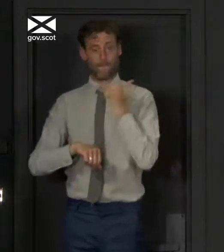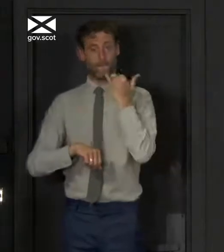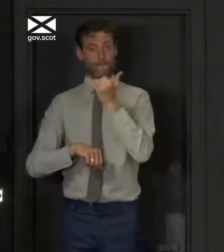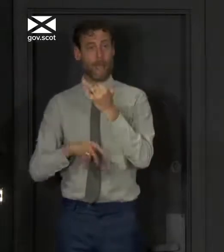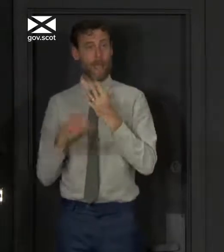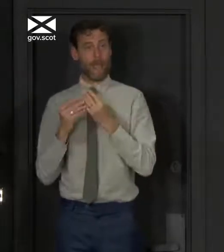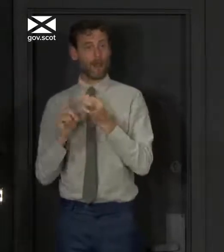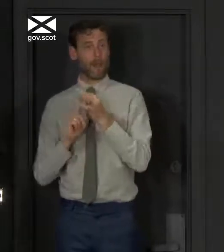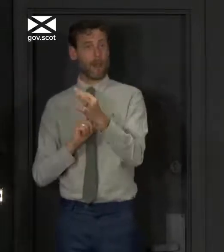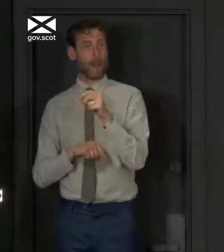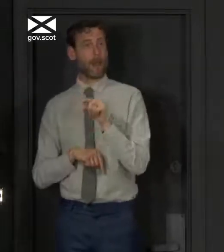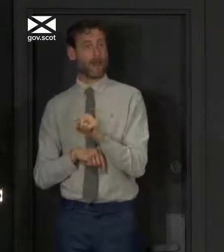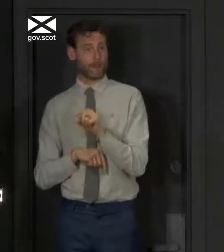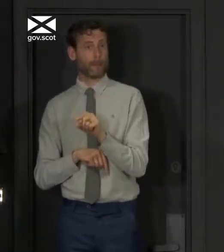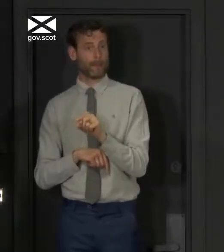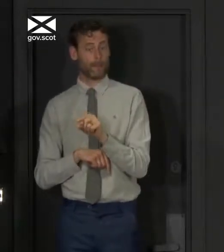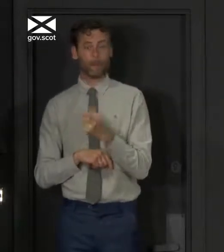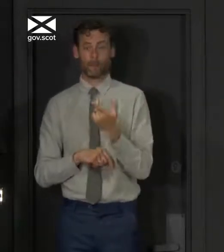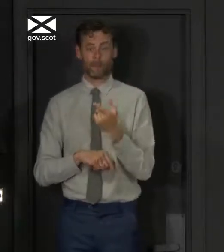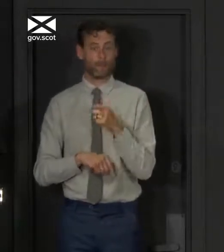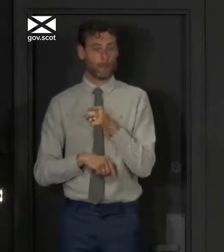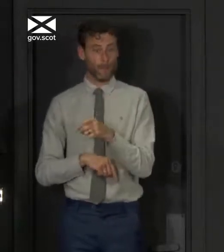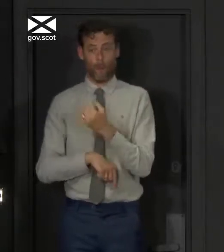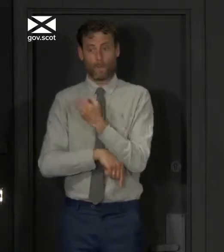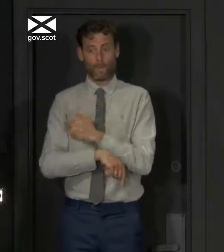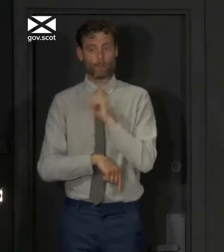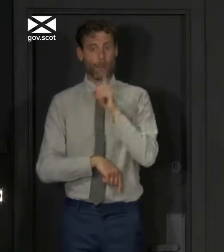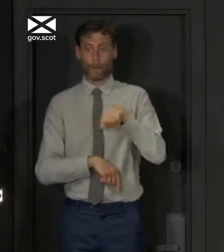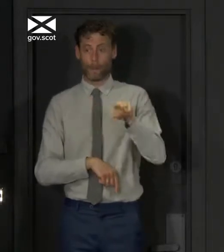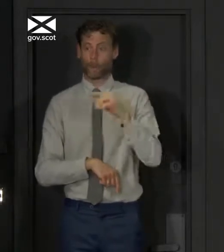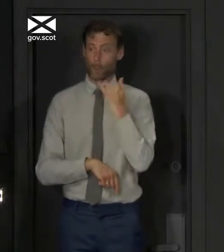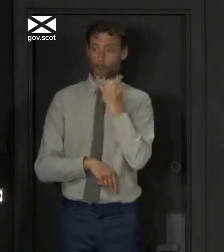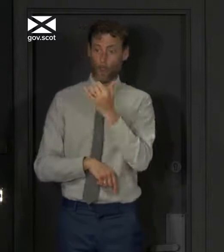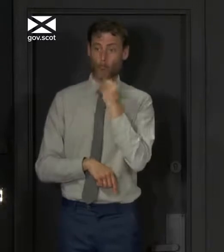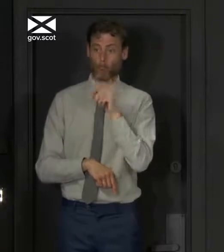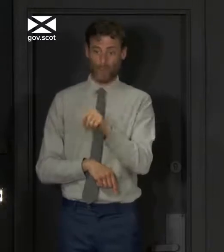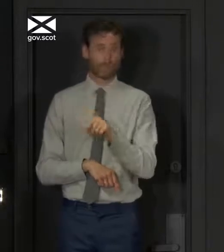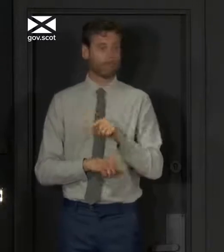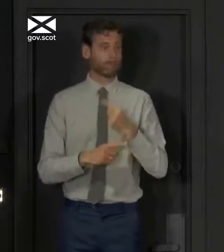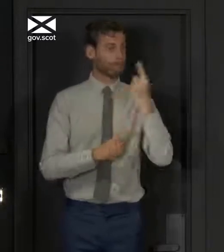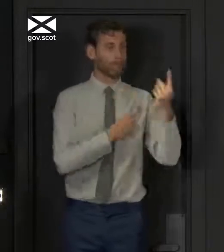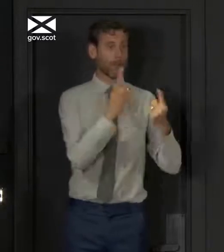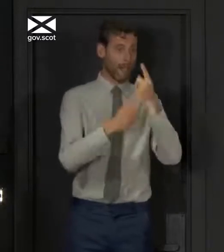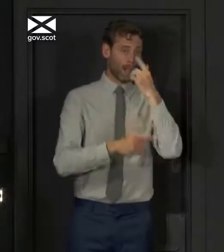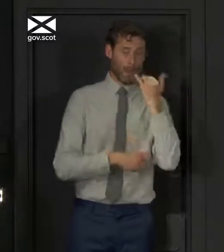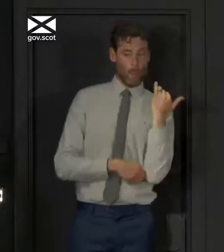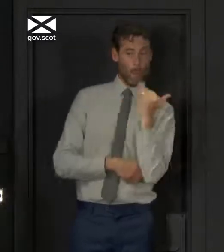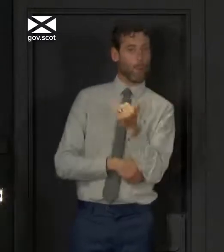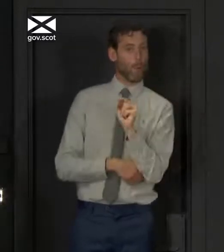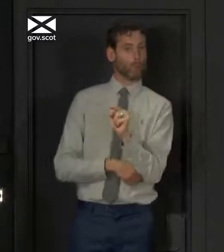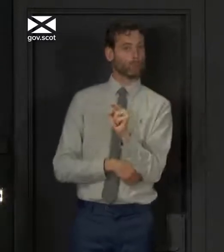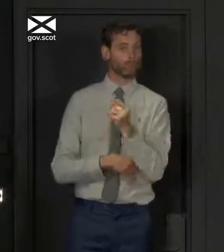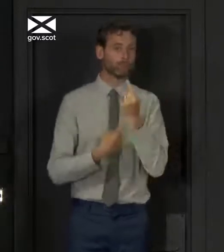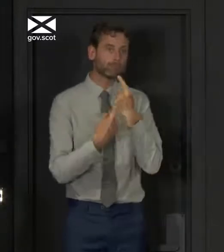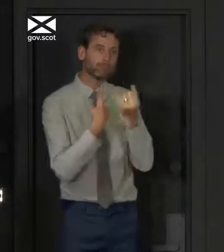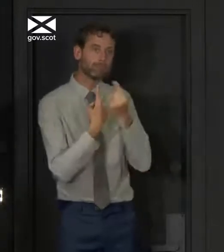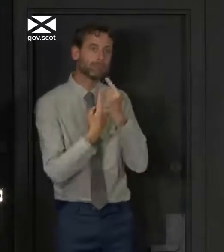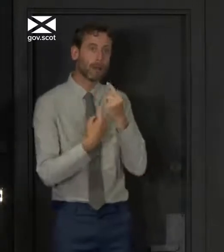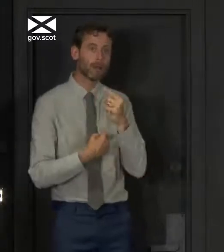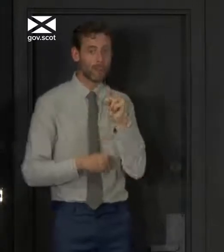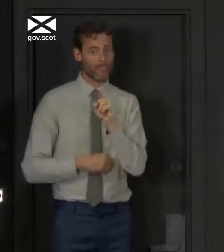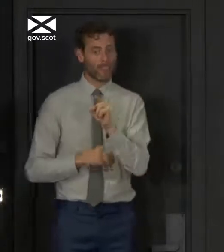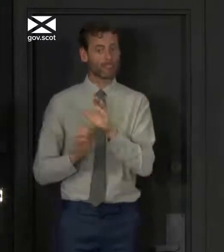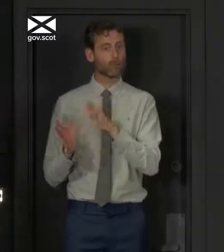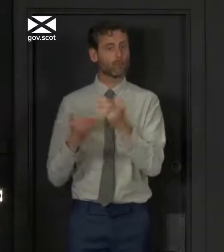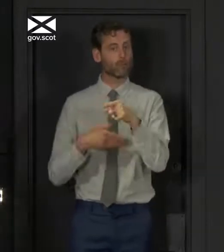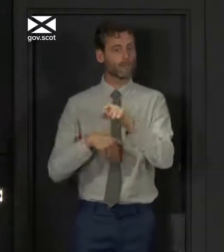people vulnerable during the lockdown is available for them to access that. So, you know, these arrangements are there. What we have said is this is a service we will